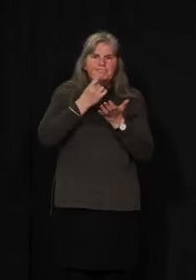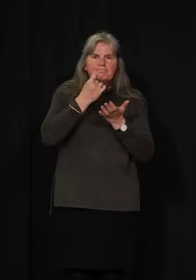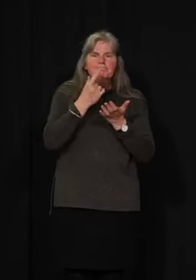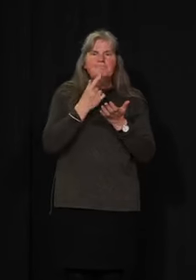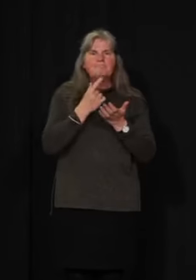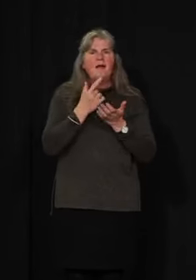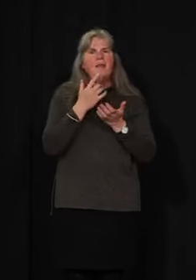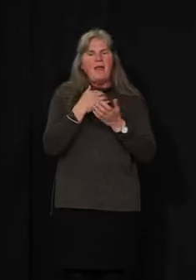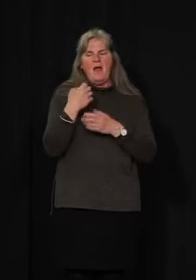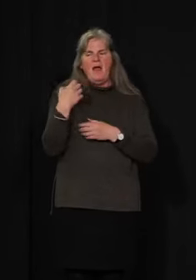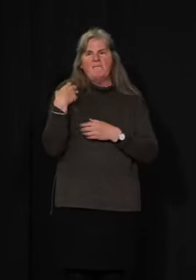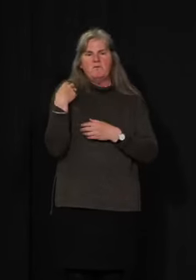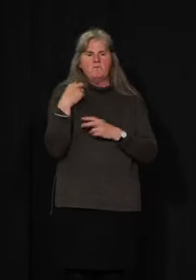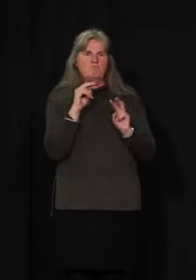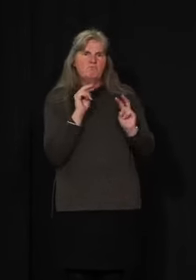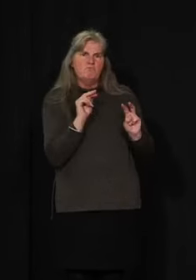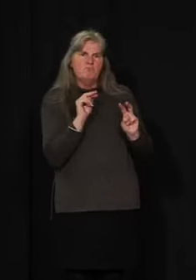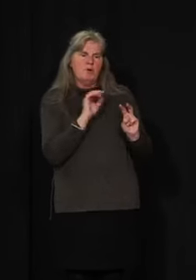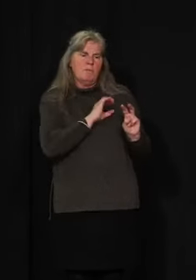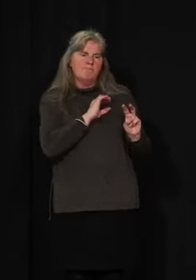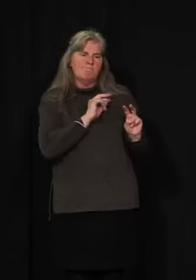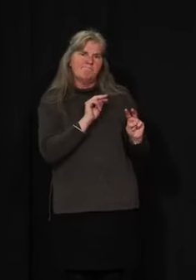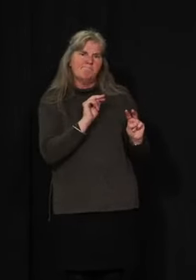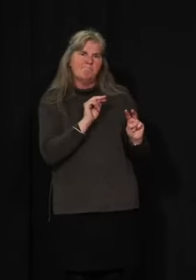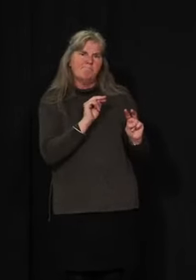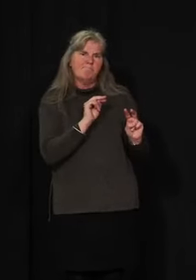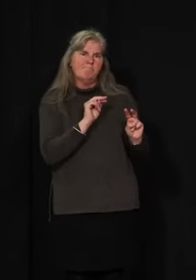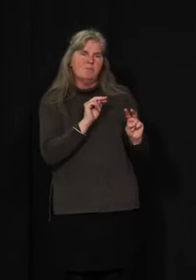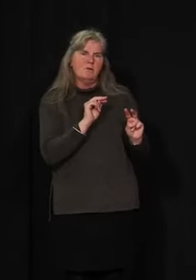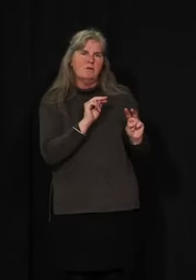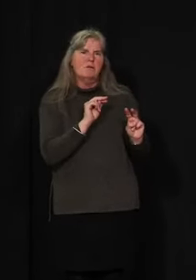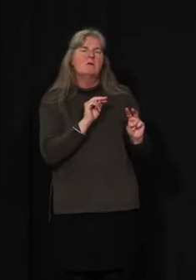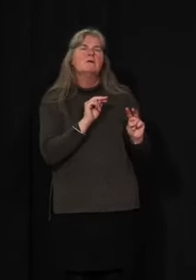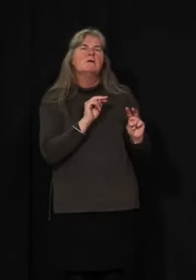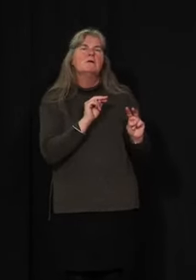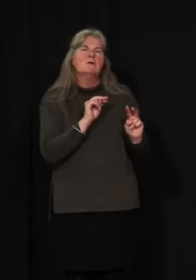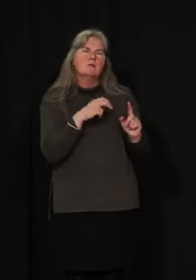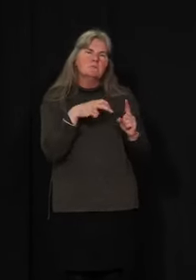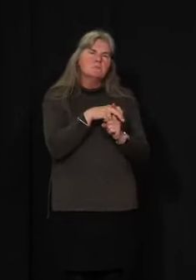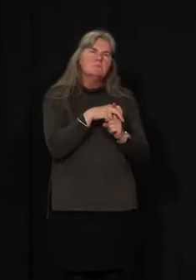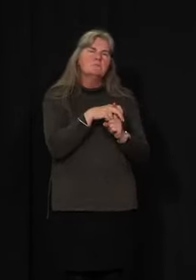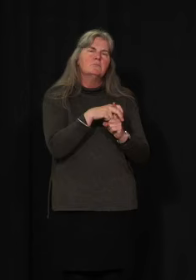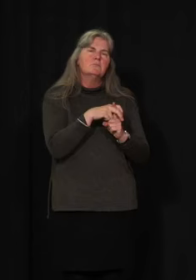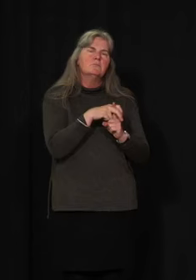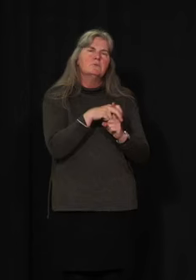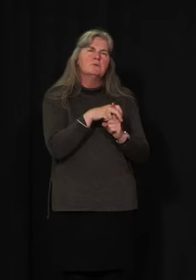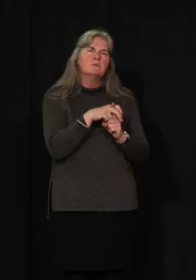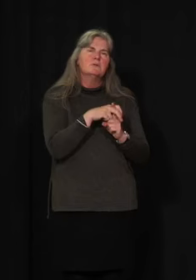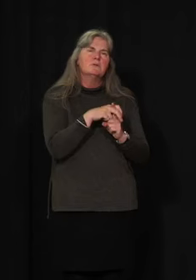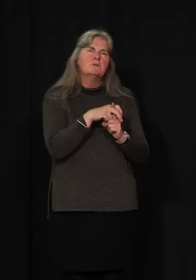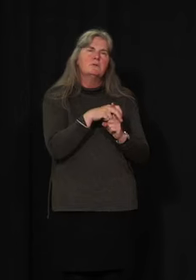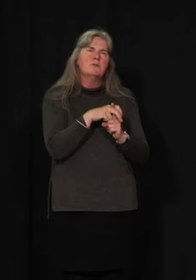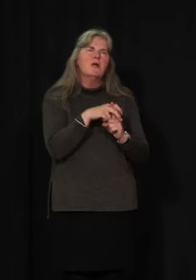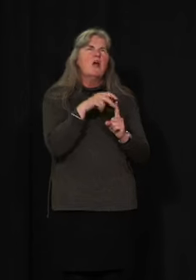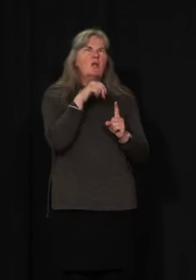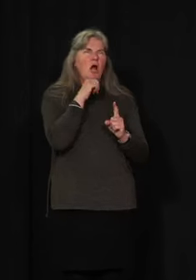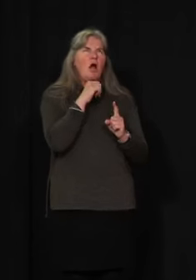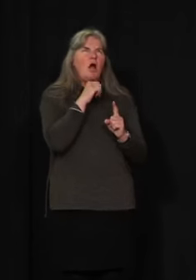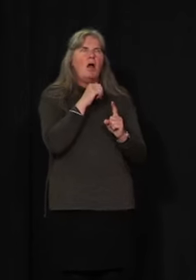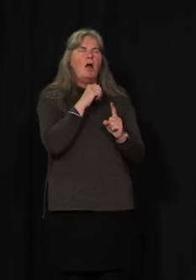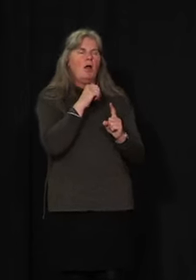enforcement. And I would say not really speaking directly for enforcement.